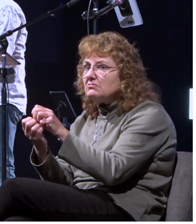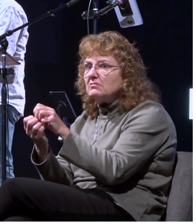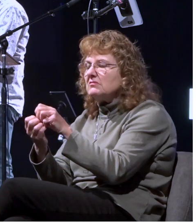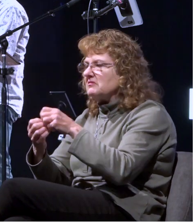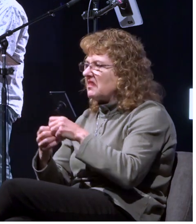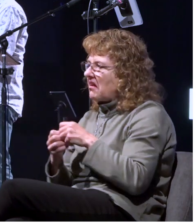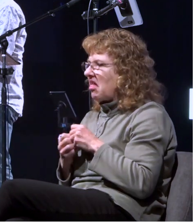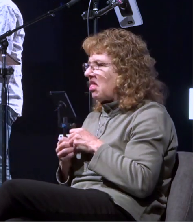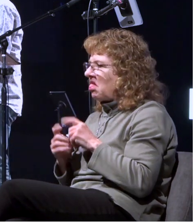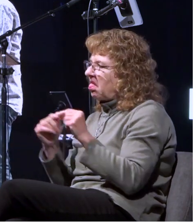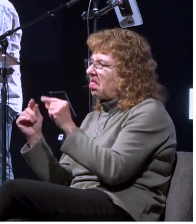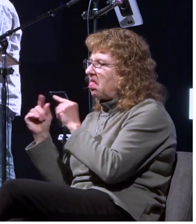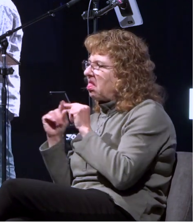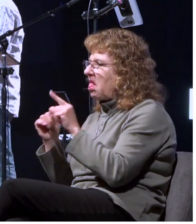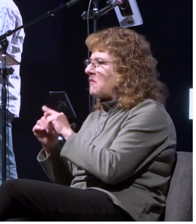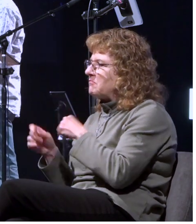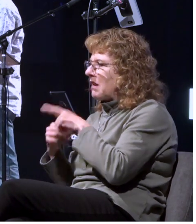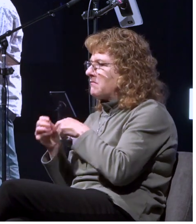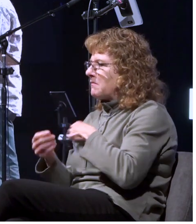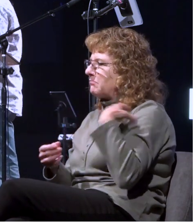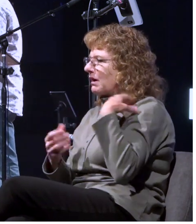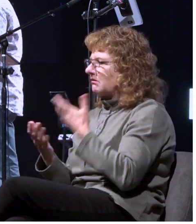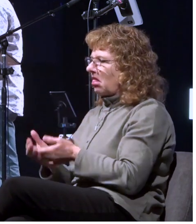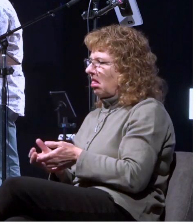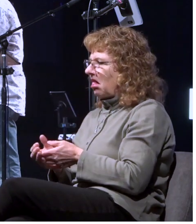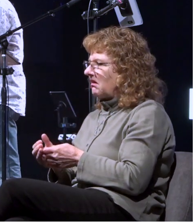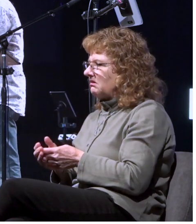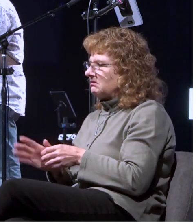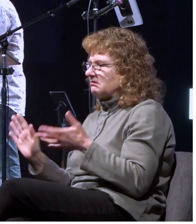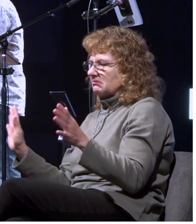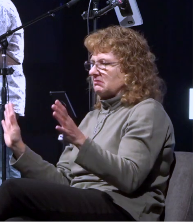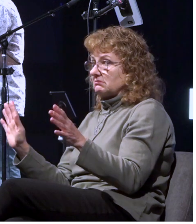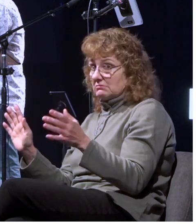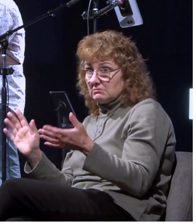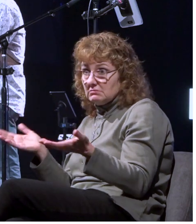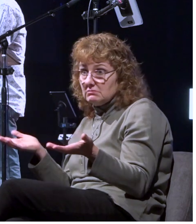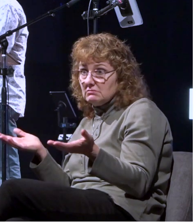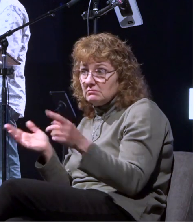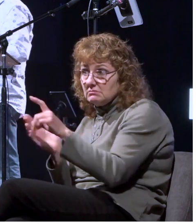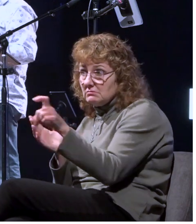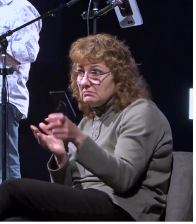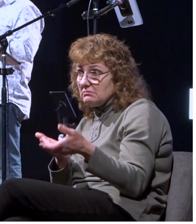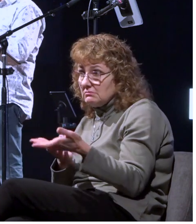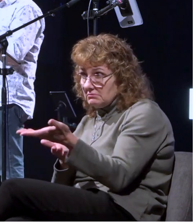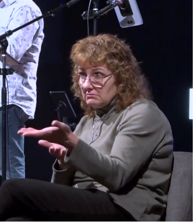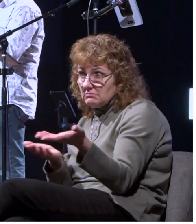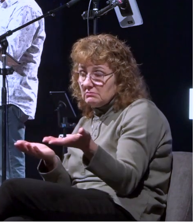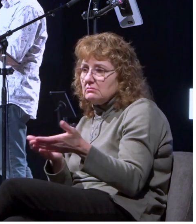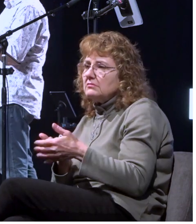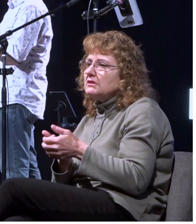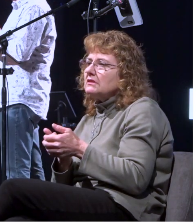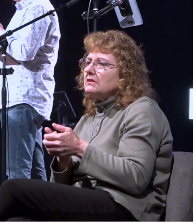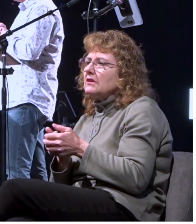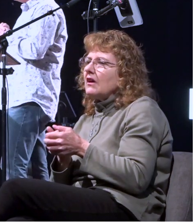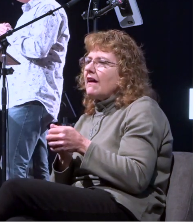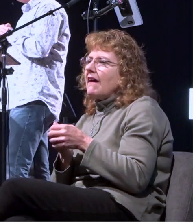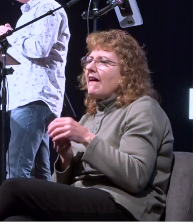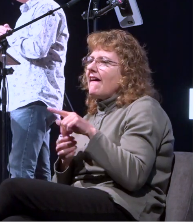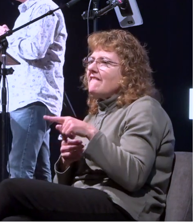behind his back or whoever else it happens to be see paul said this to the philippians in philippians 2 14 15 he